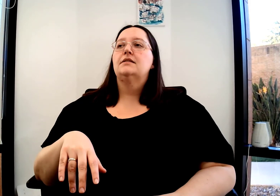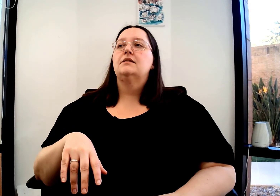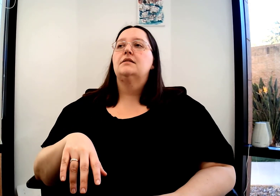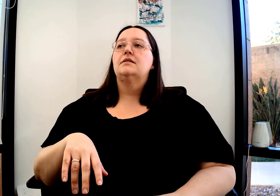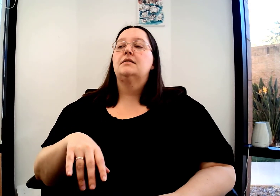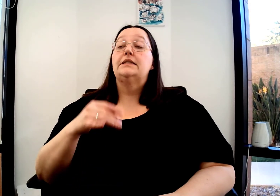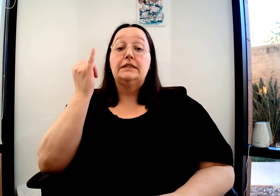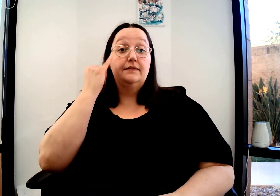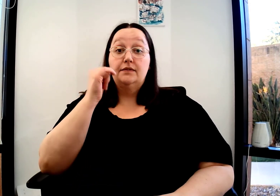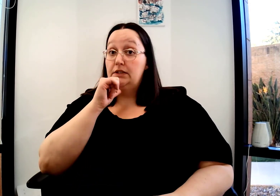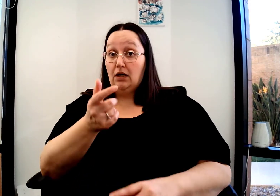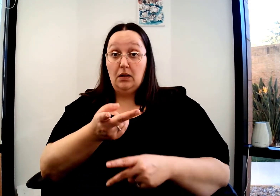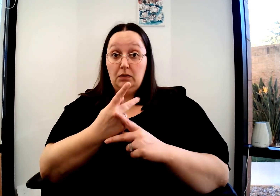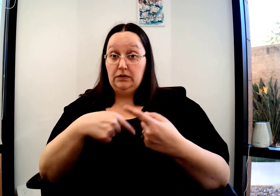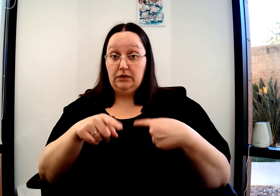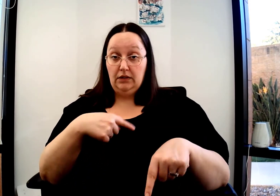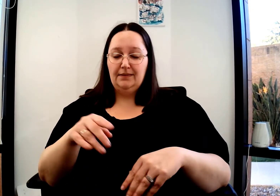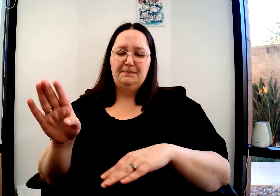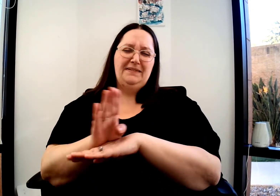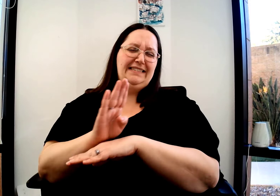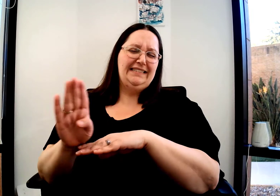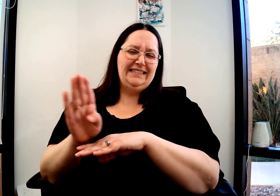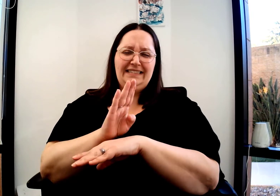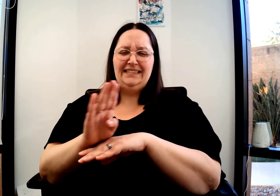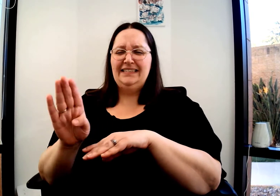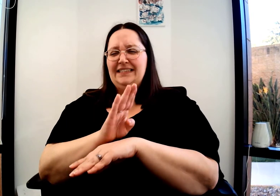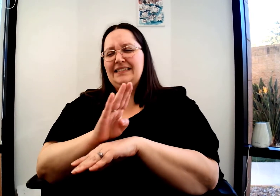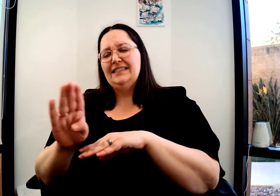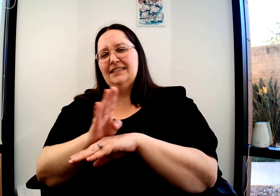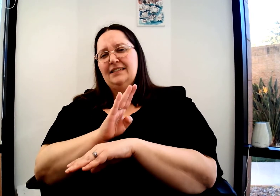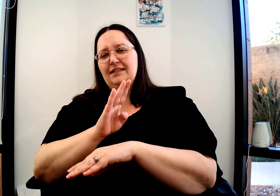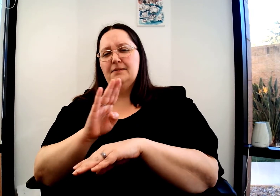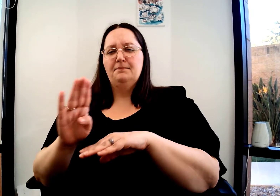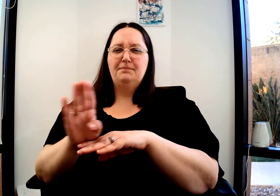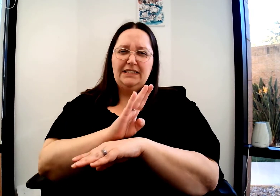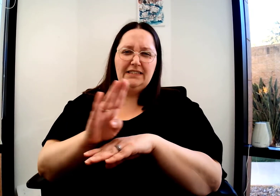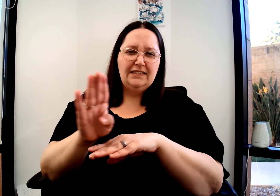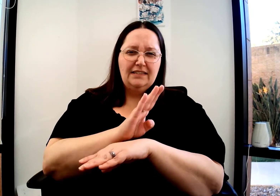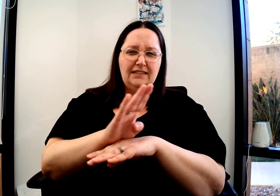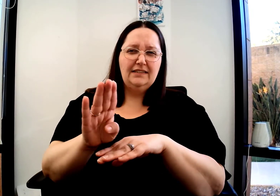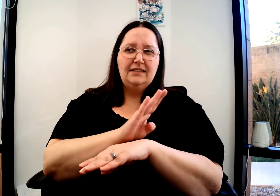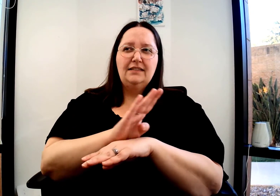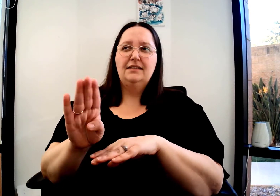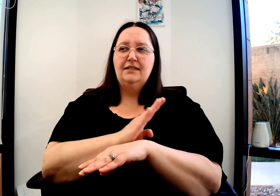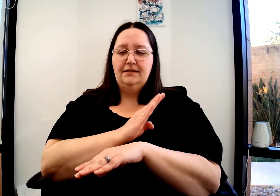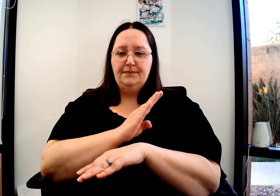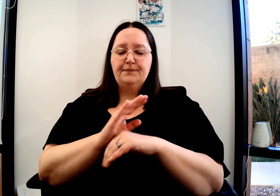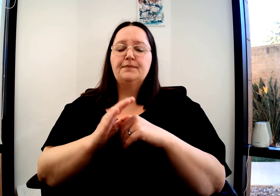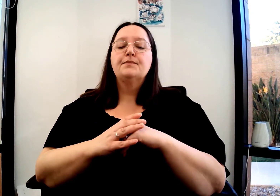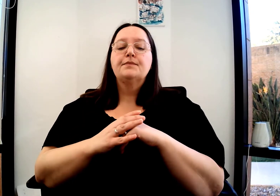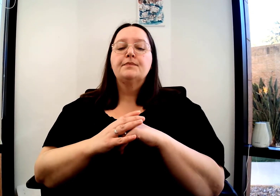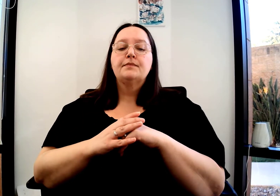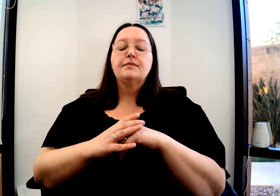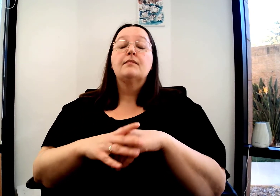Busy. If you're not using the loan sign, however, you will sign it this way. Busy. Be back and forth.